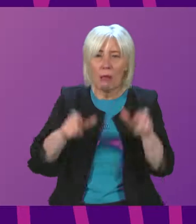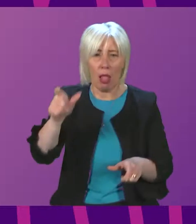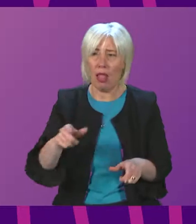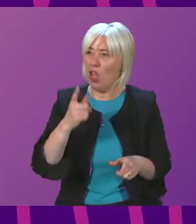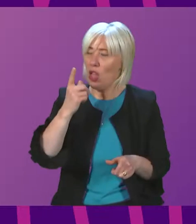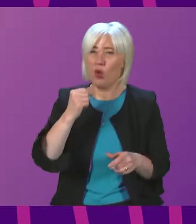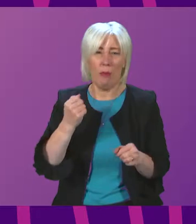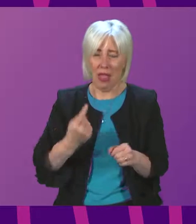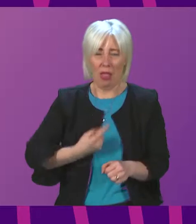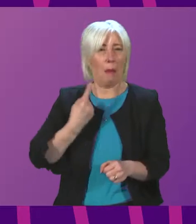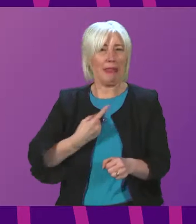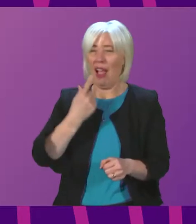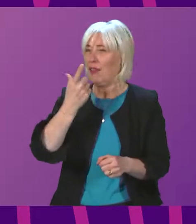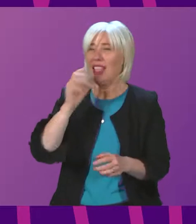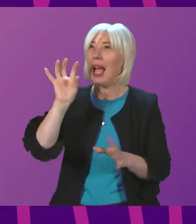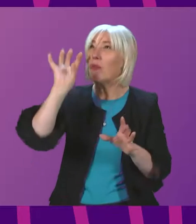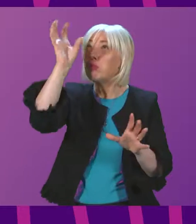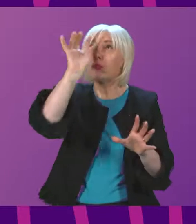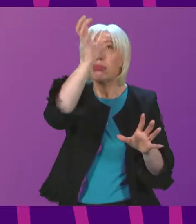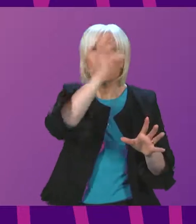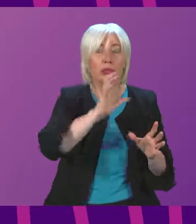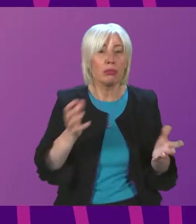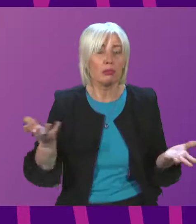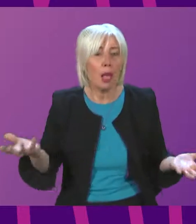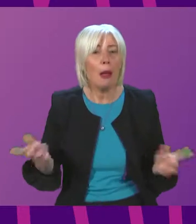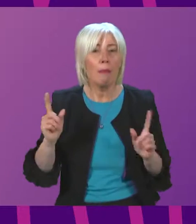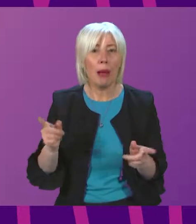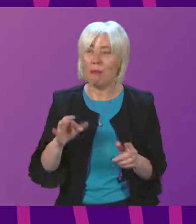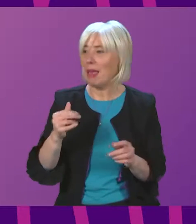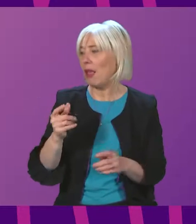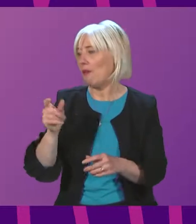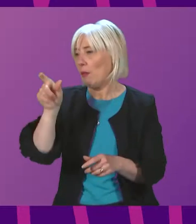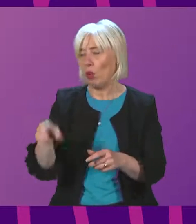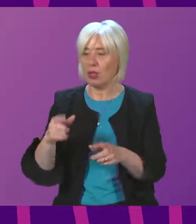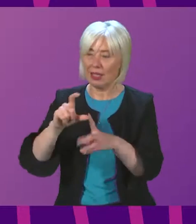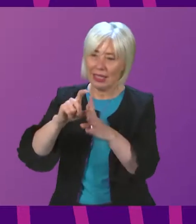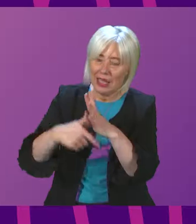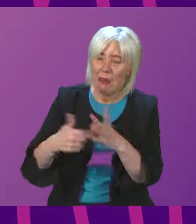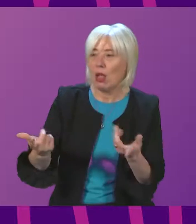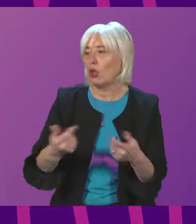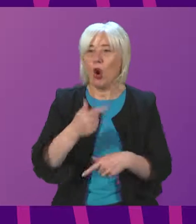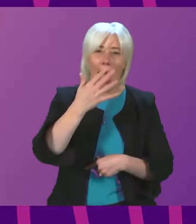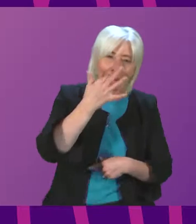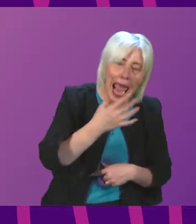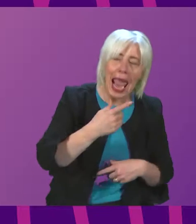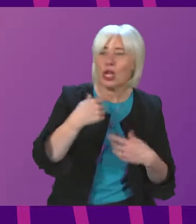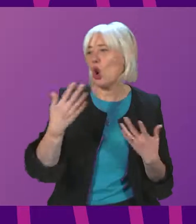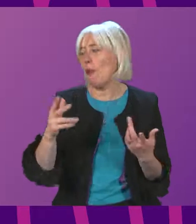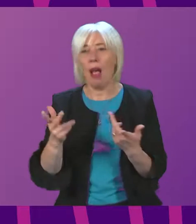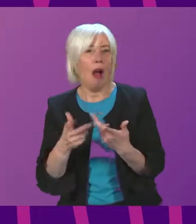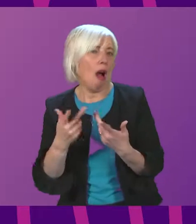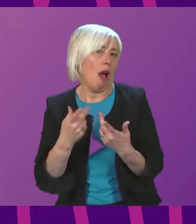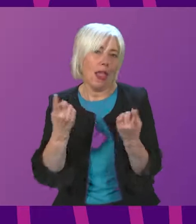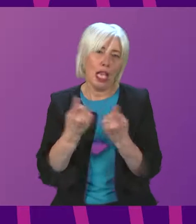these alarms themselves but where? Because of disability or age or whatever other issues people